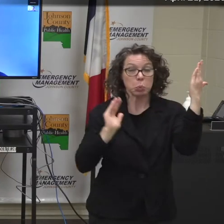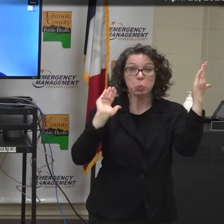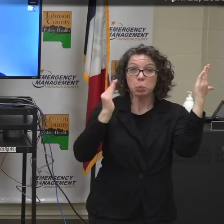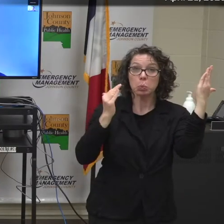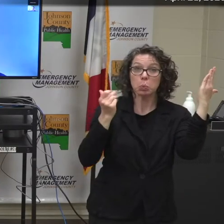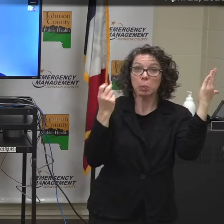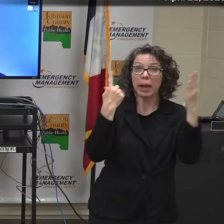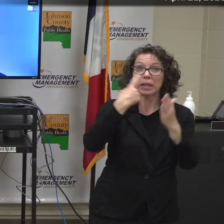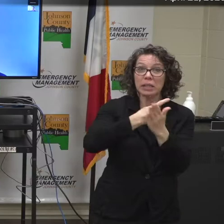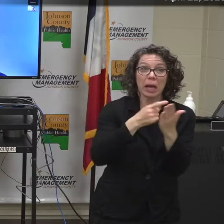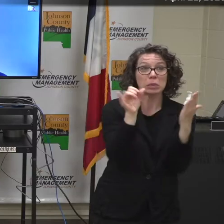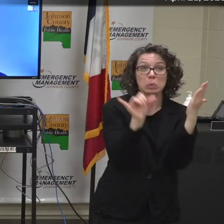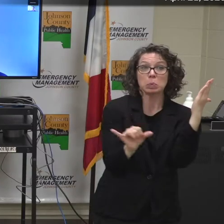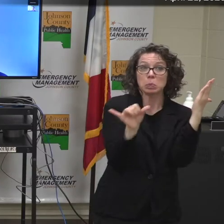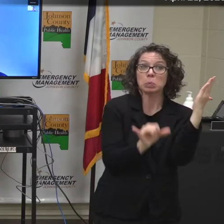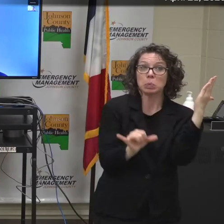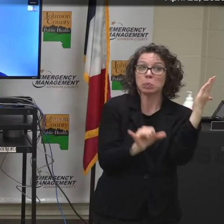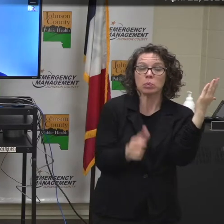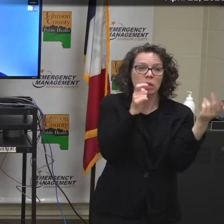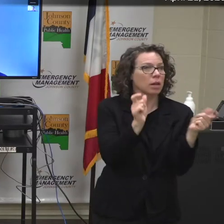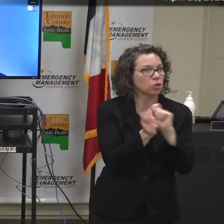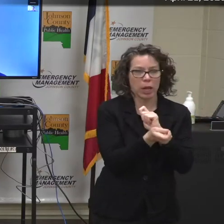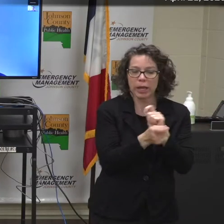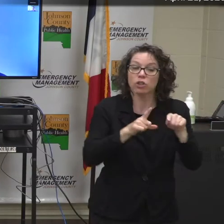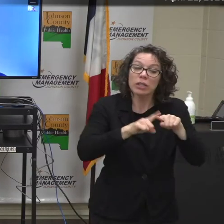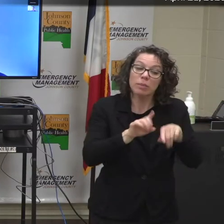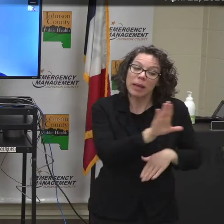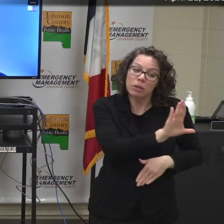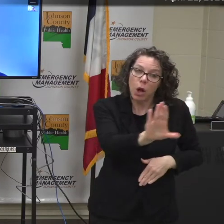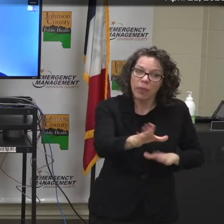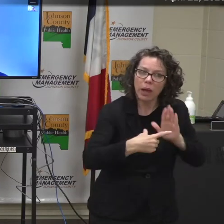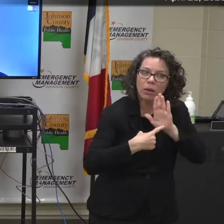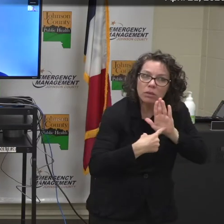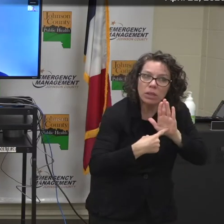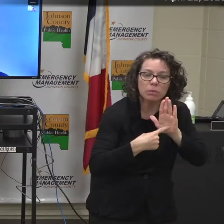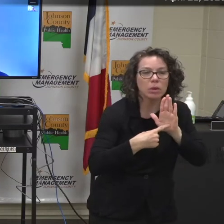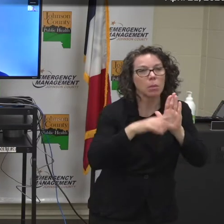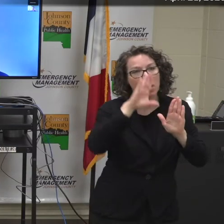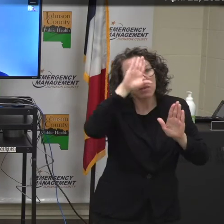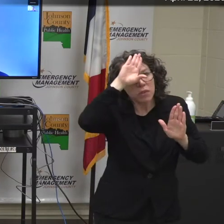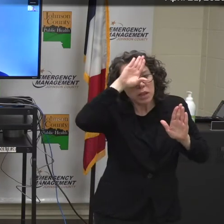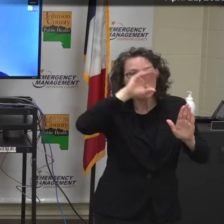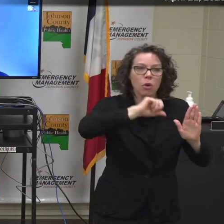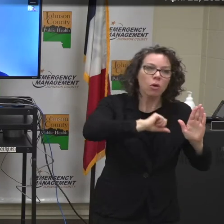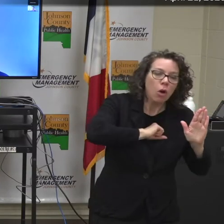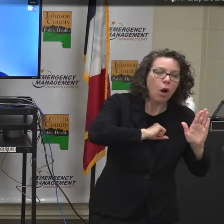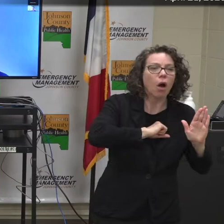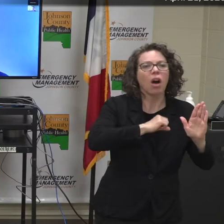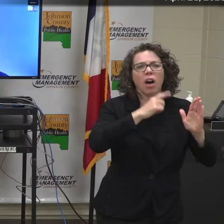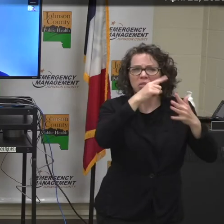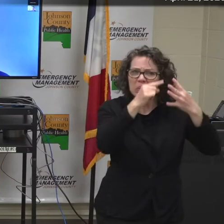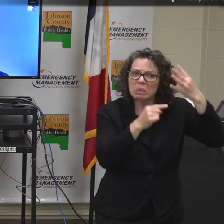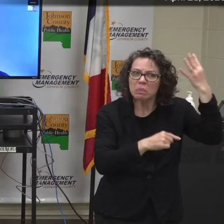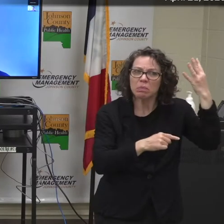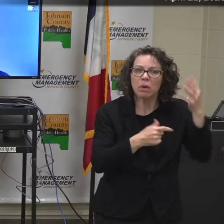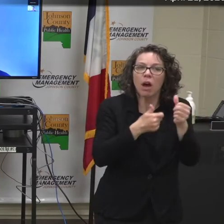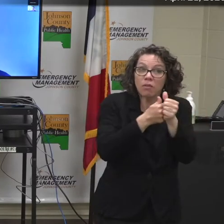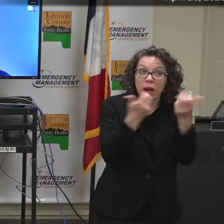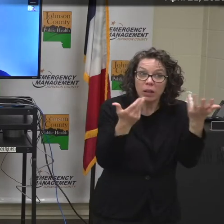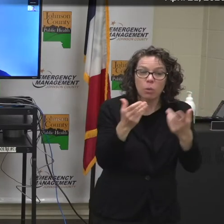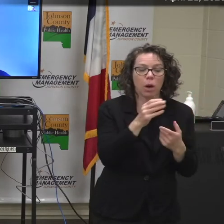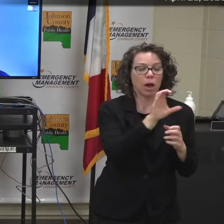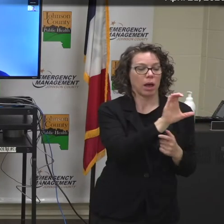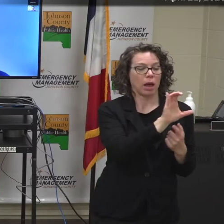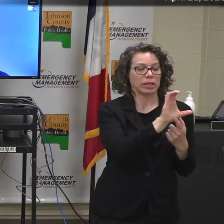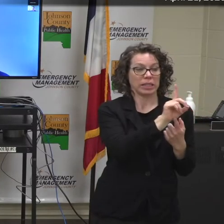They are based on the patients. Symptoms are in line with the Iowa Department of Public Health and the CDC. We also